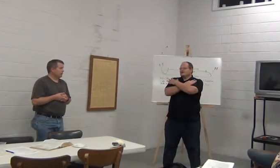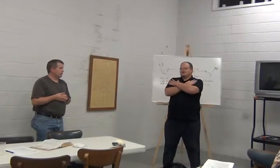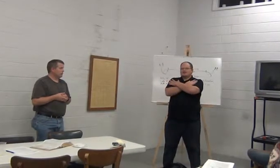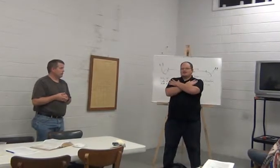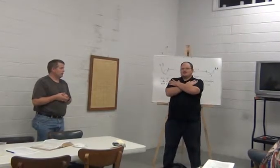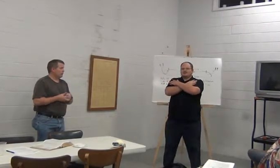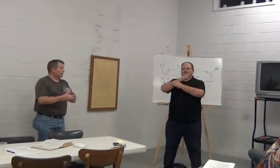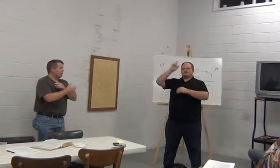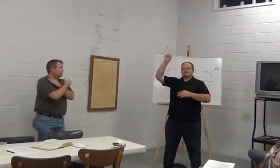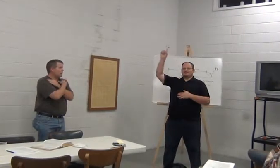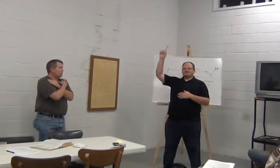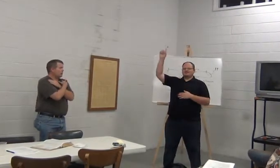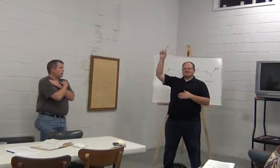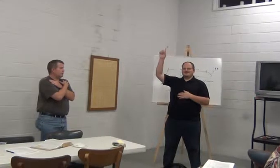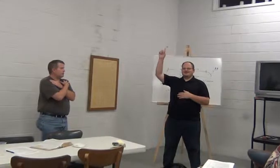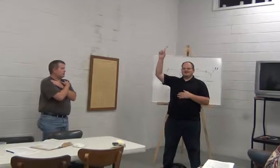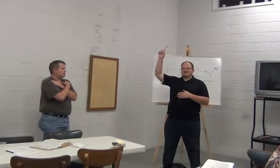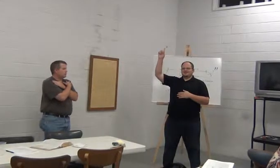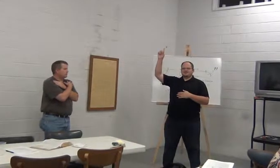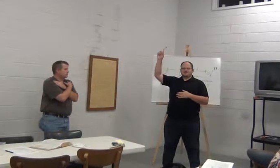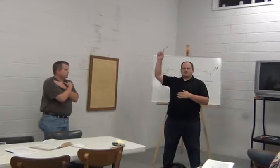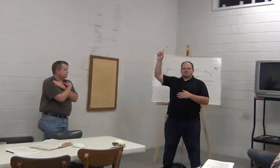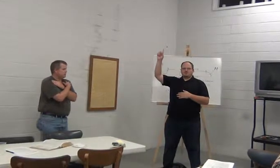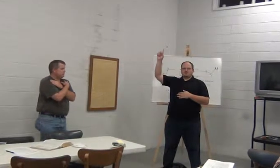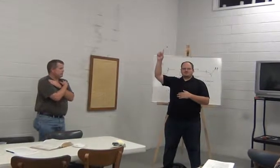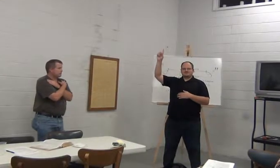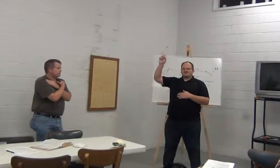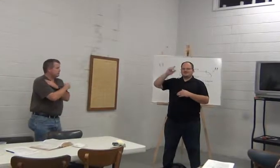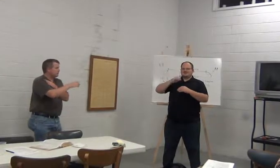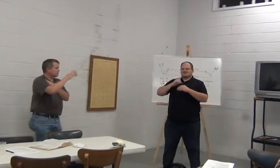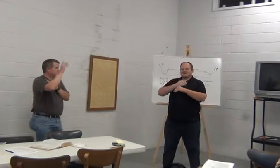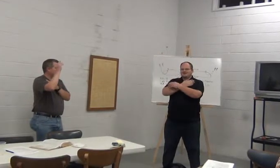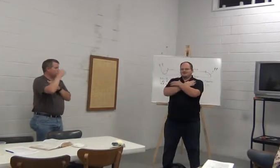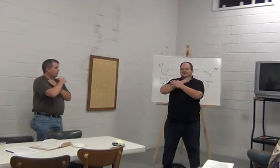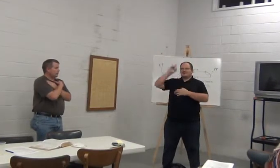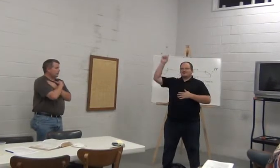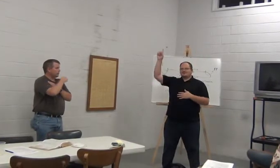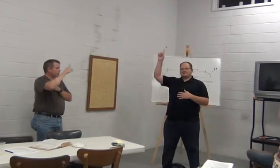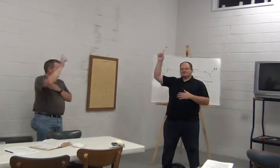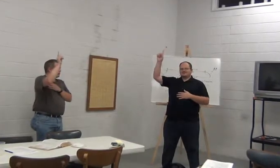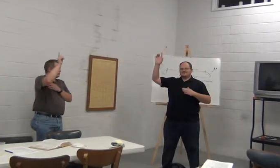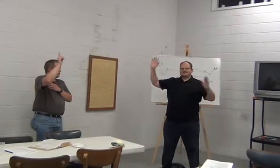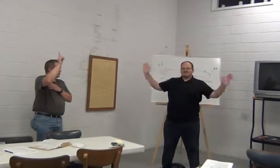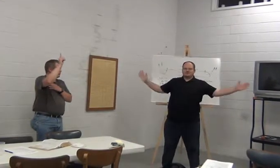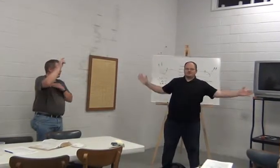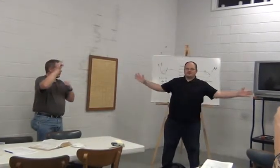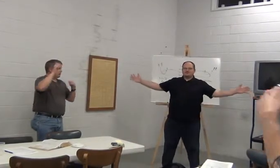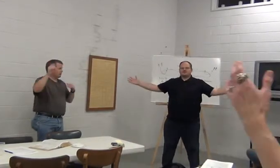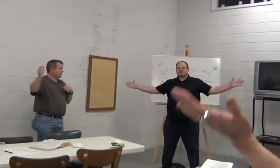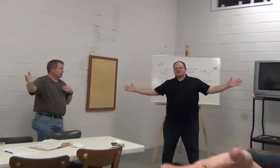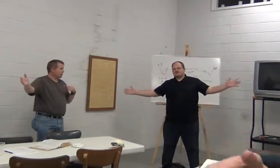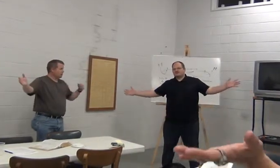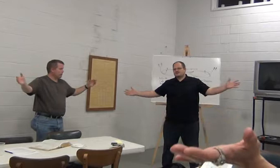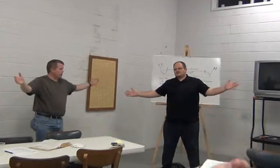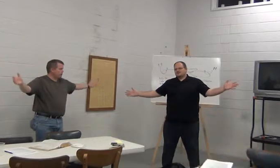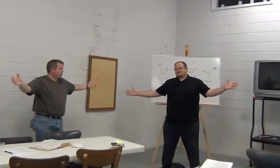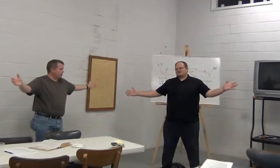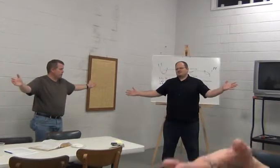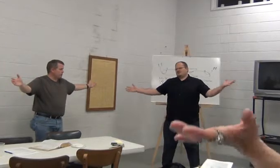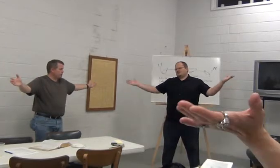Love God. Love God. This one has three parts. Love God. Love your family and your friends. But if